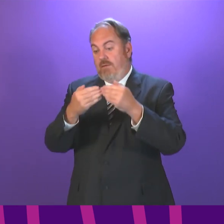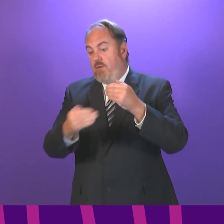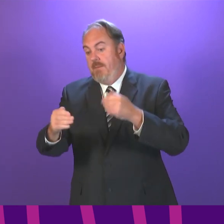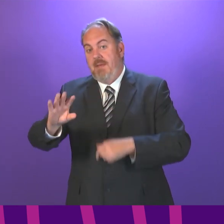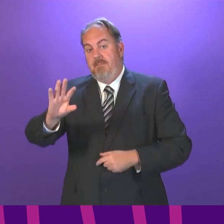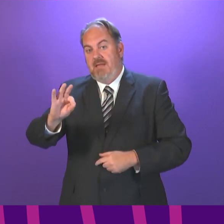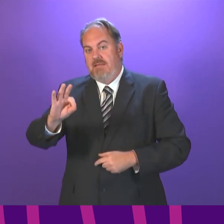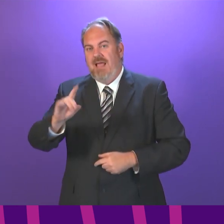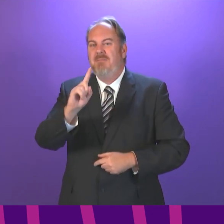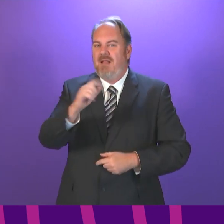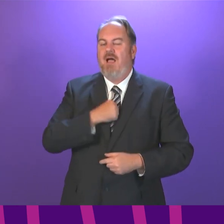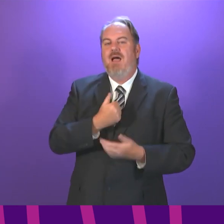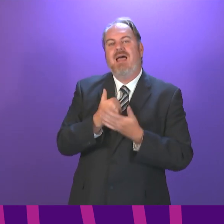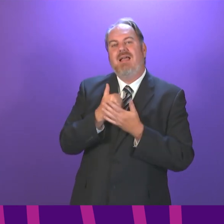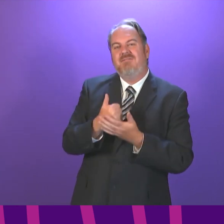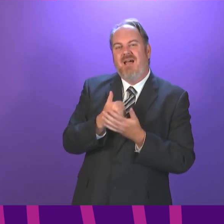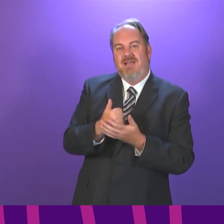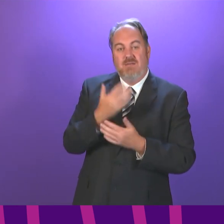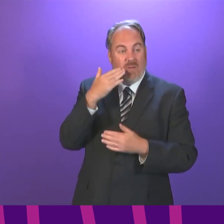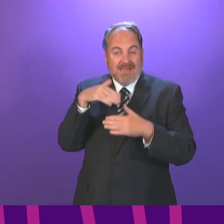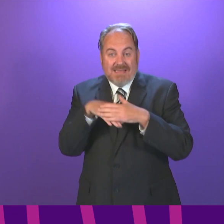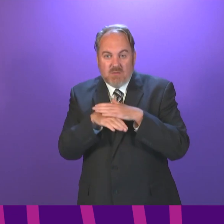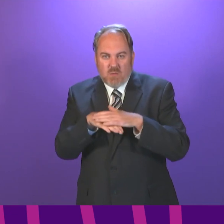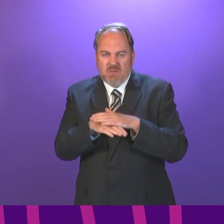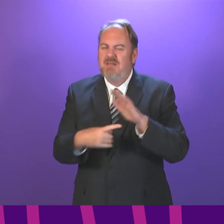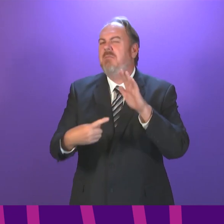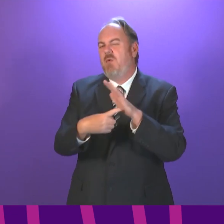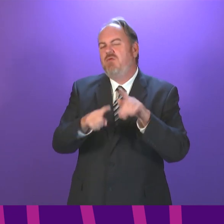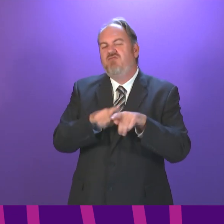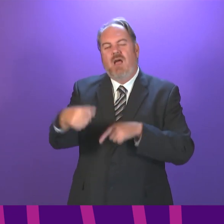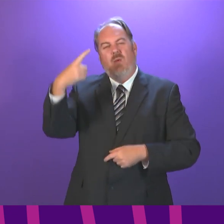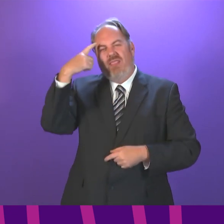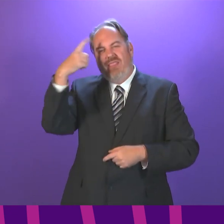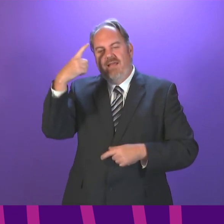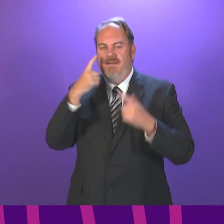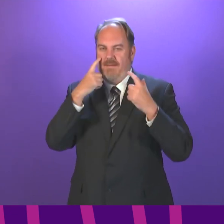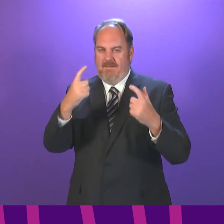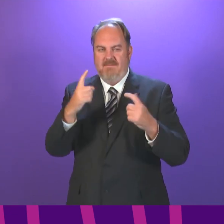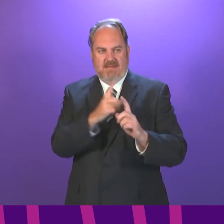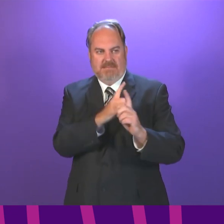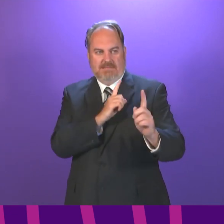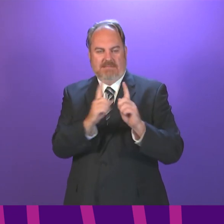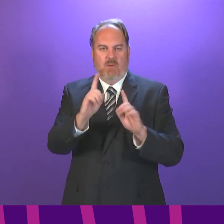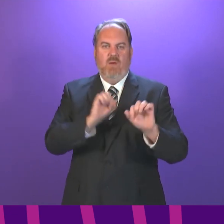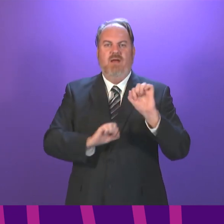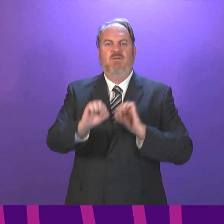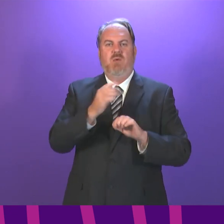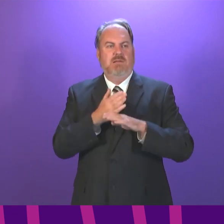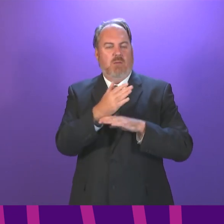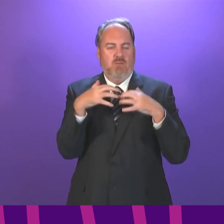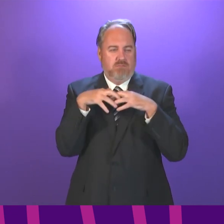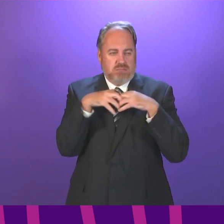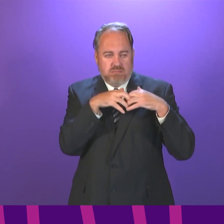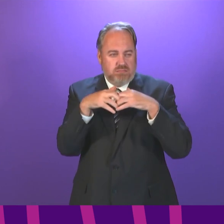advise the public that, especially indoors, keeping a safe distance from people in other households and avoiding crowded places, will